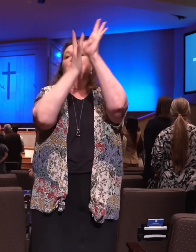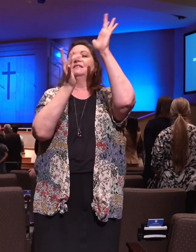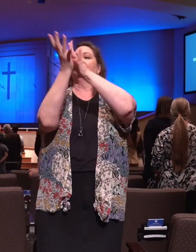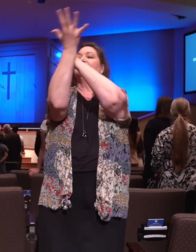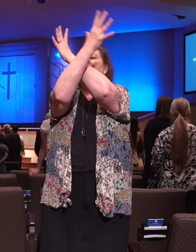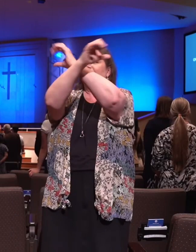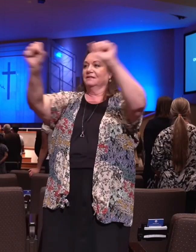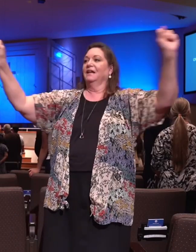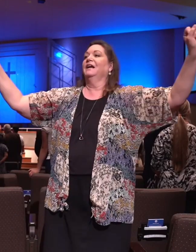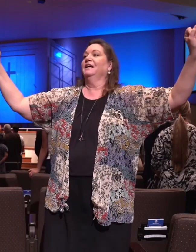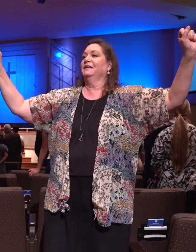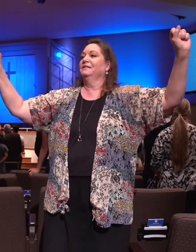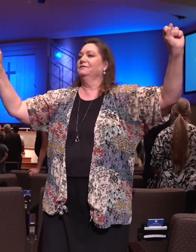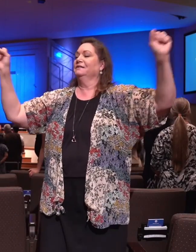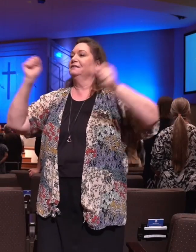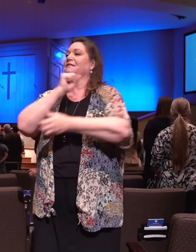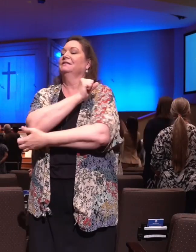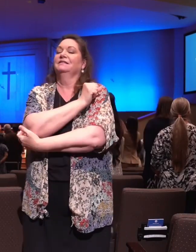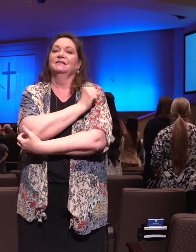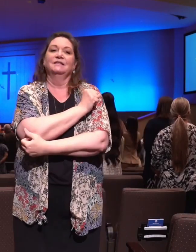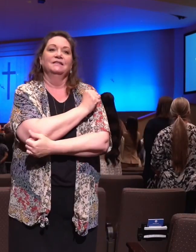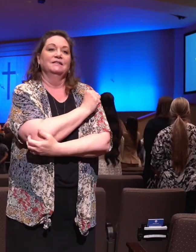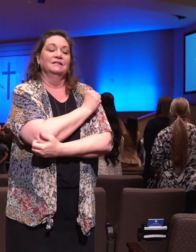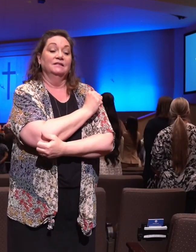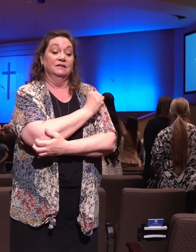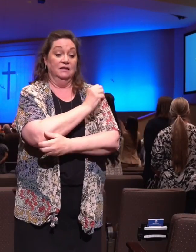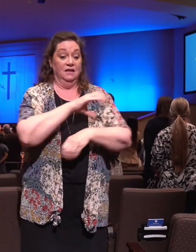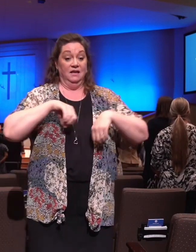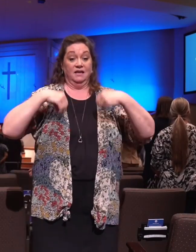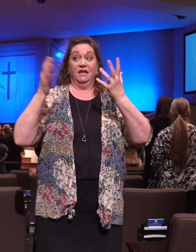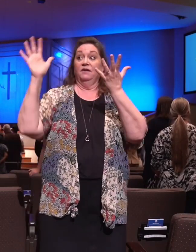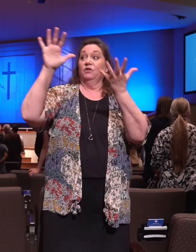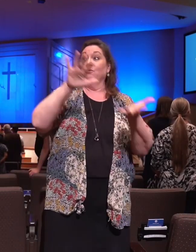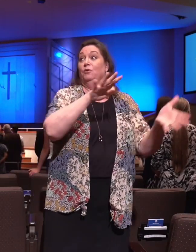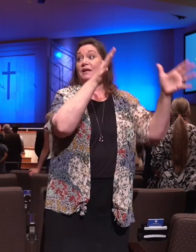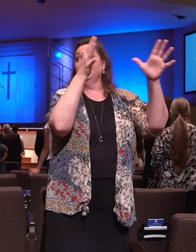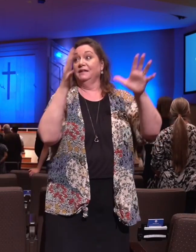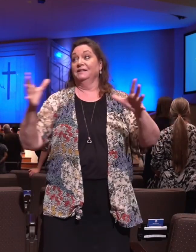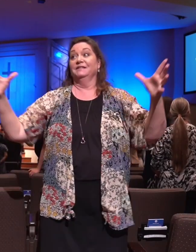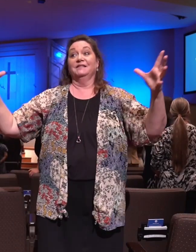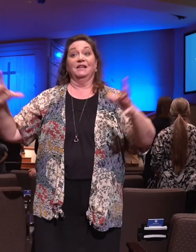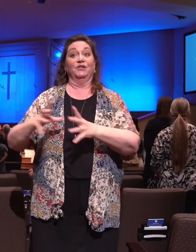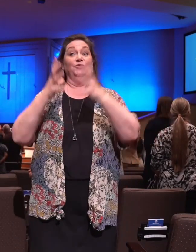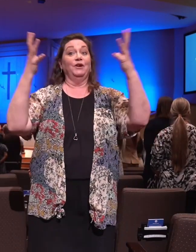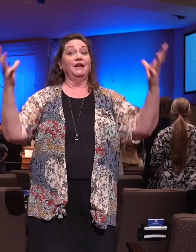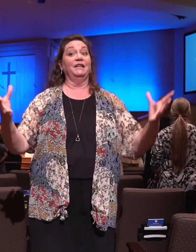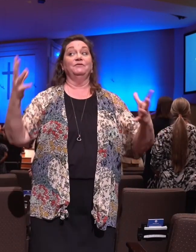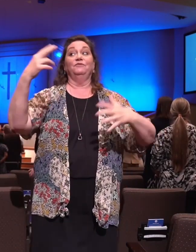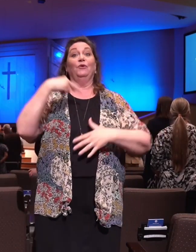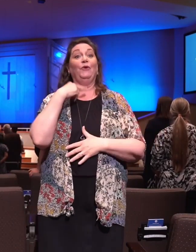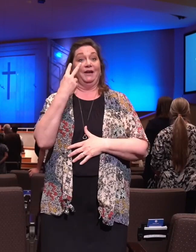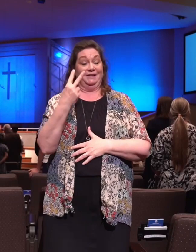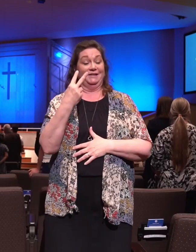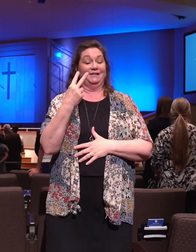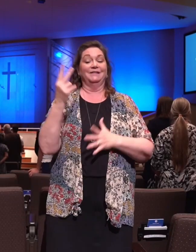saves Give the winds a mighty voice Jesus saves,